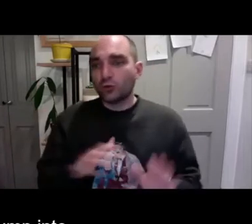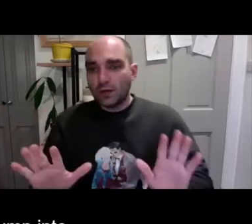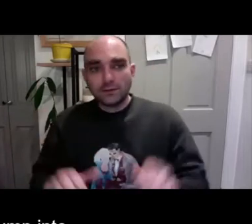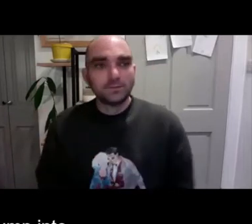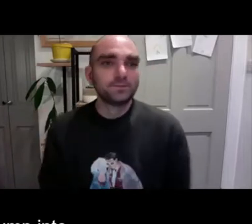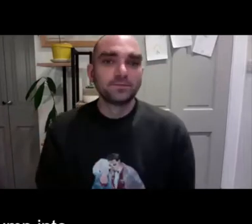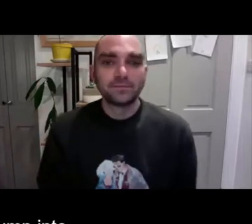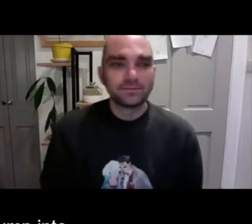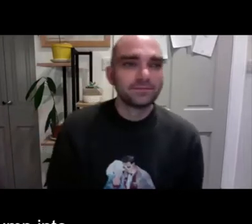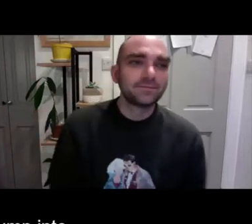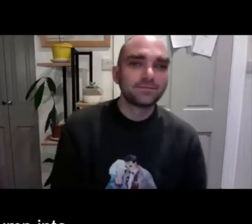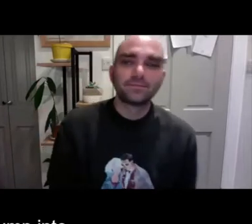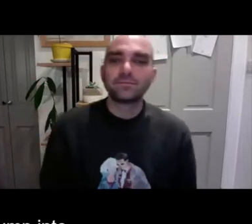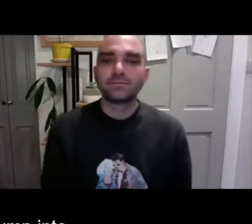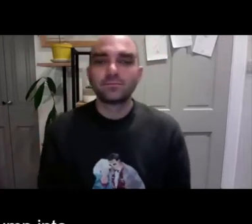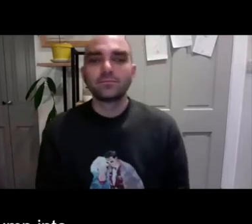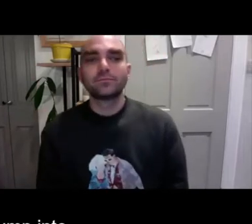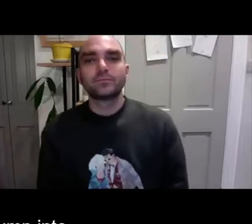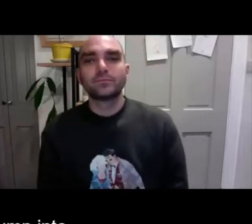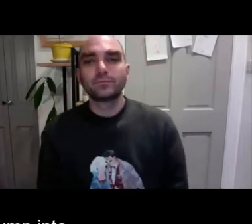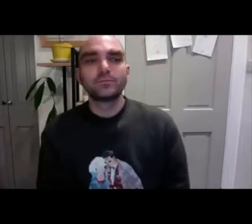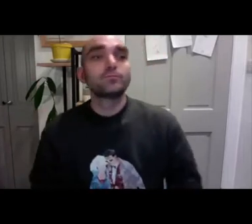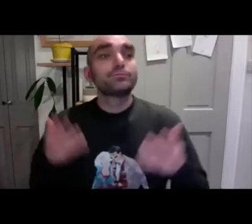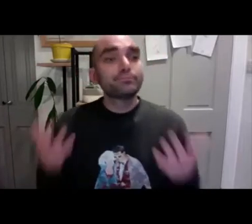If my cat does jump into the screen, I do apologise.